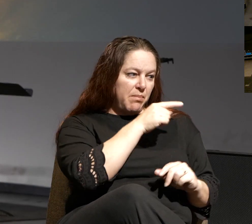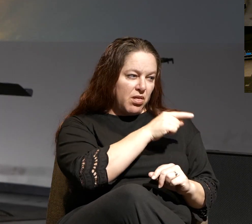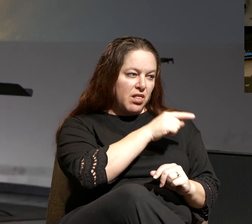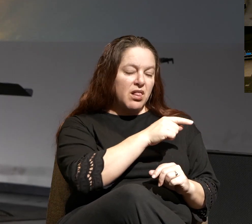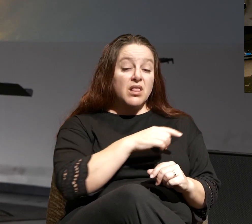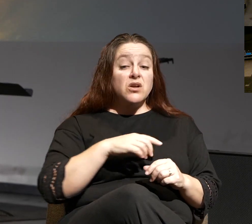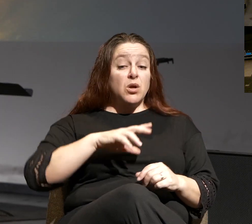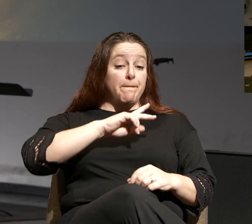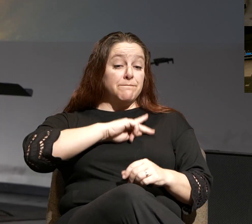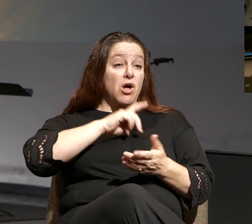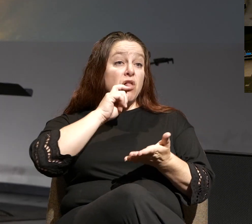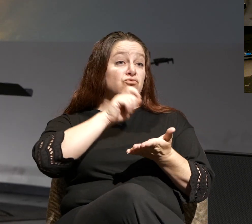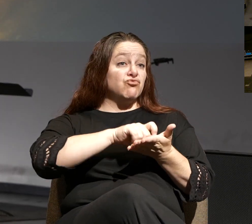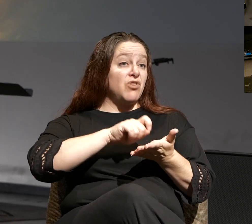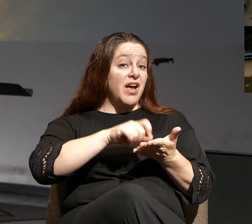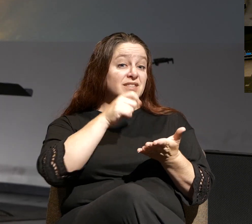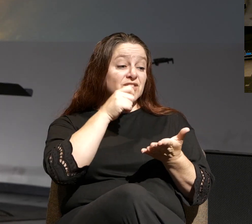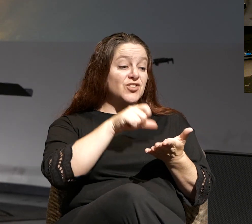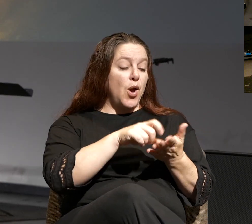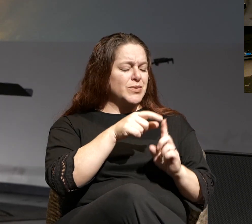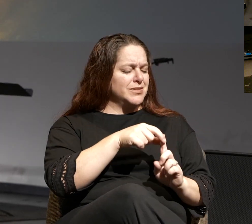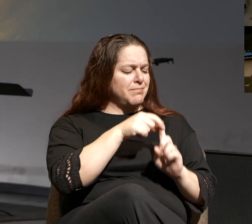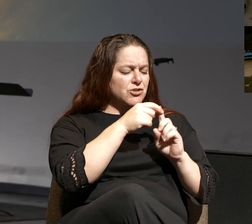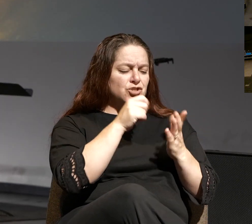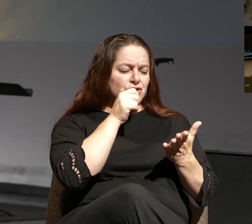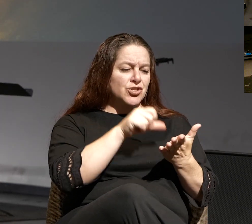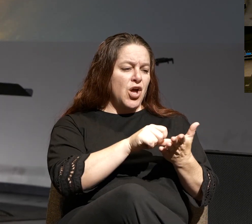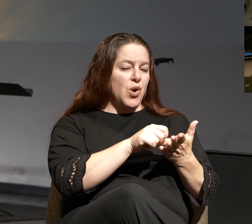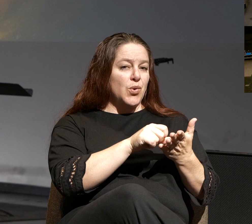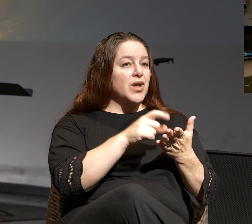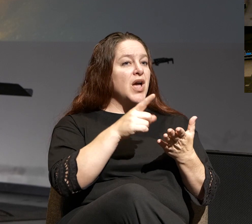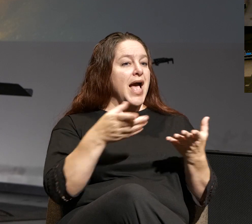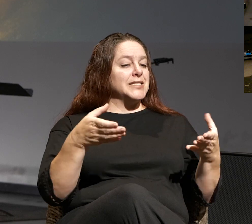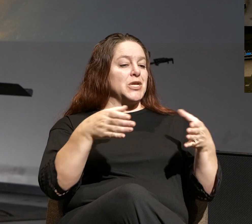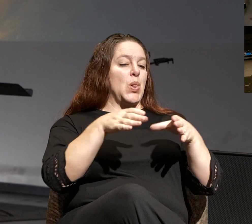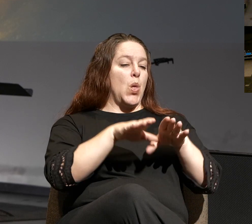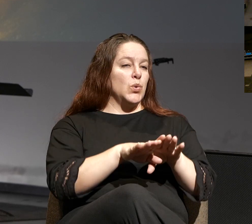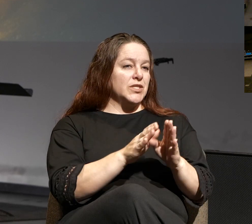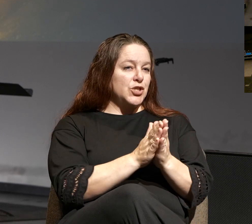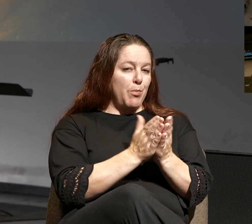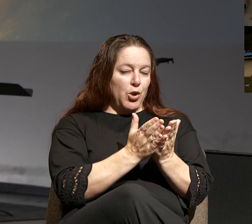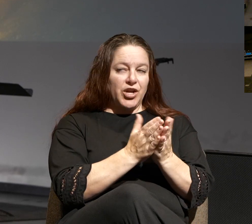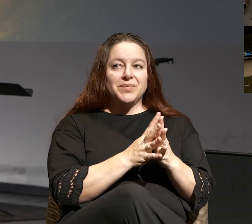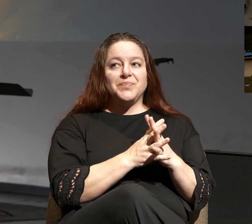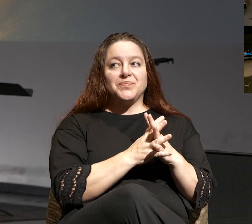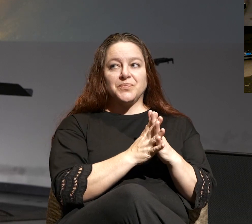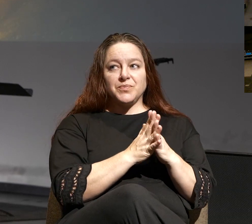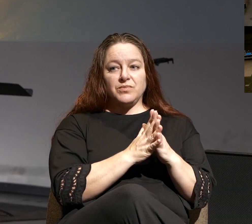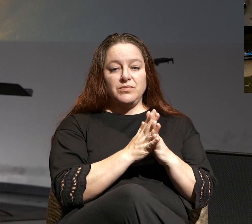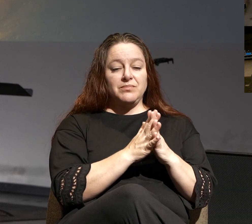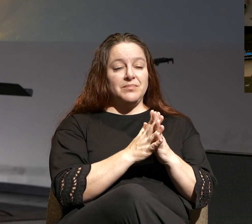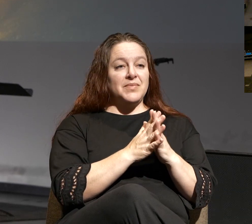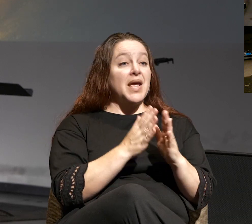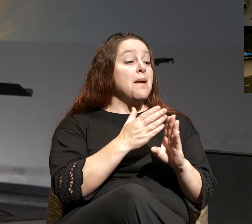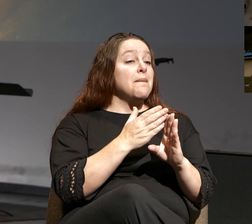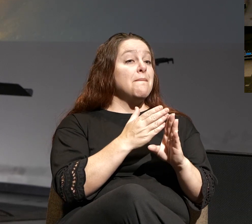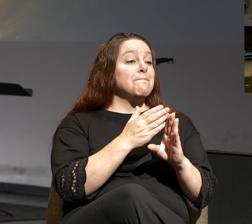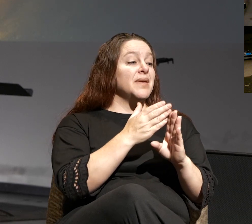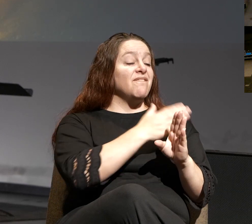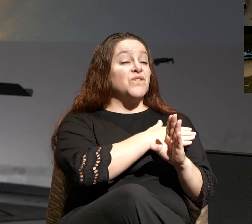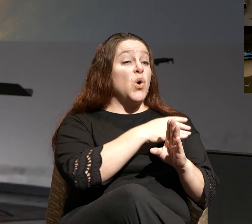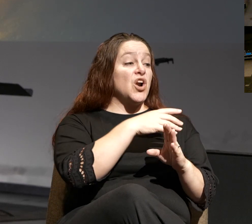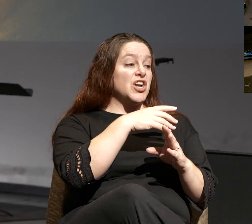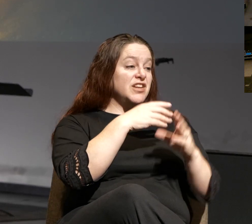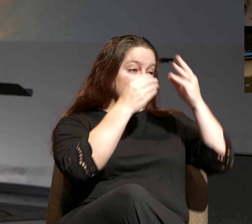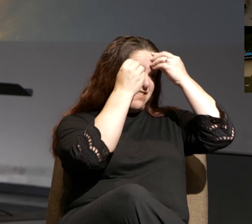a very special note. Paul writes a very special note as he closes out this book. Now, before he drops this holy hand grenade on people,